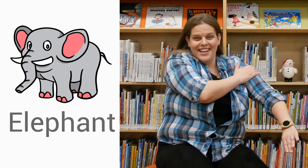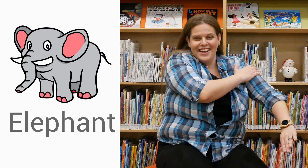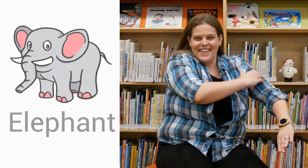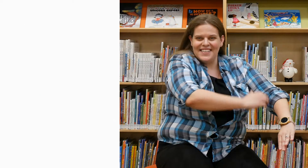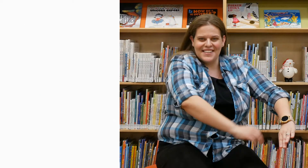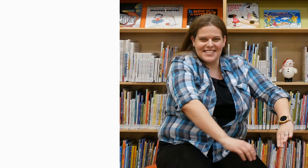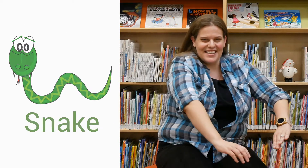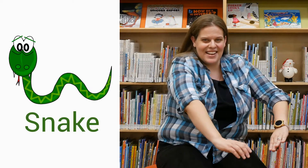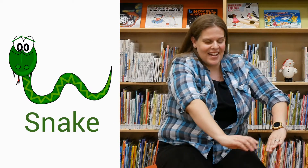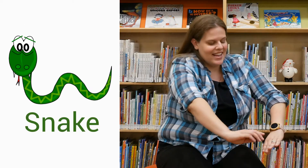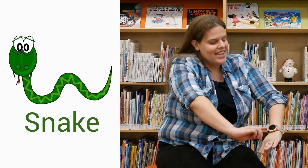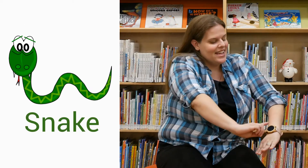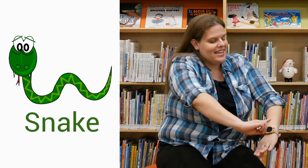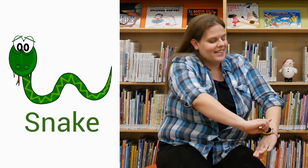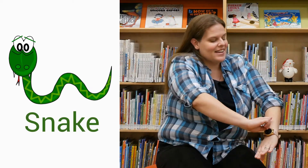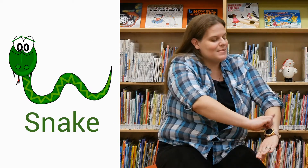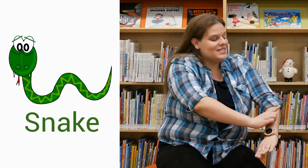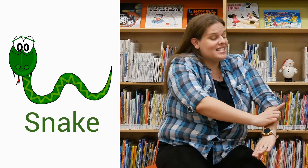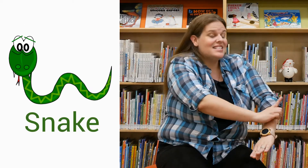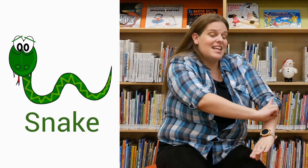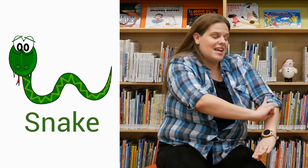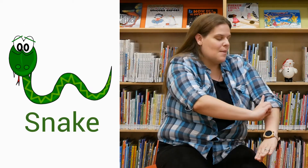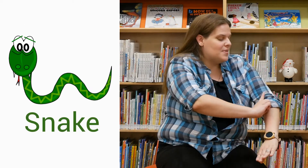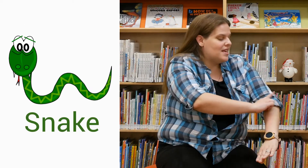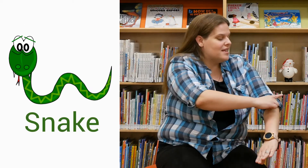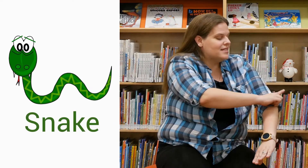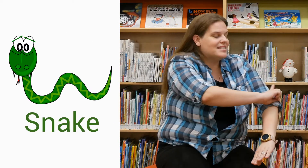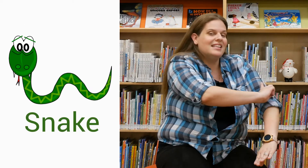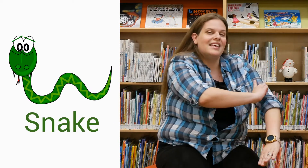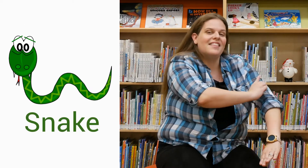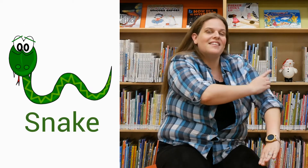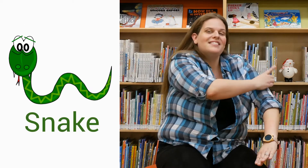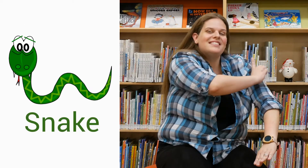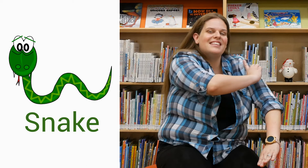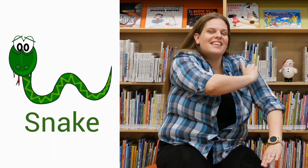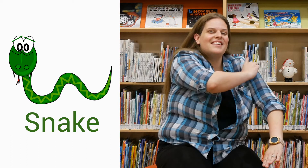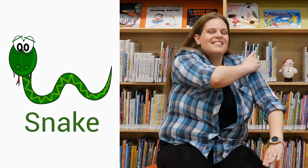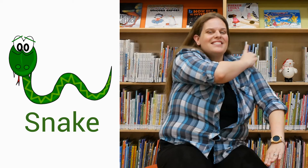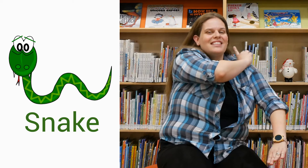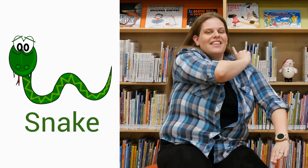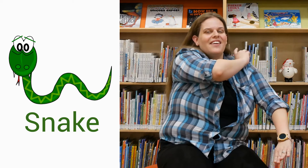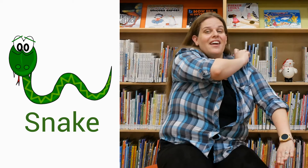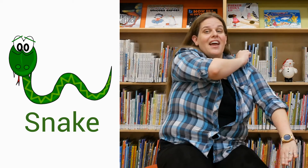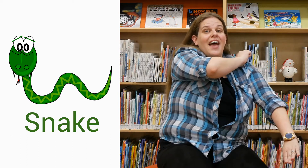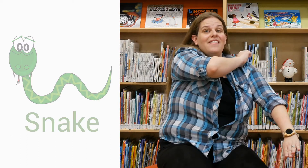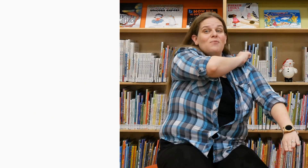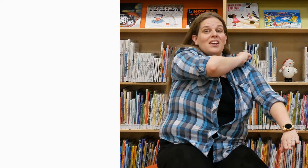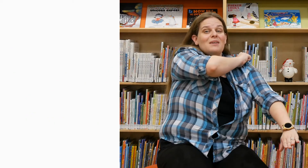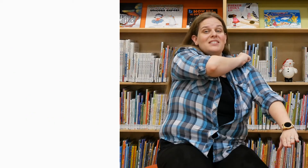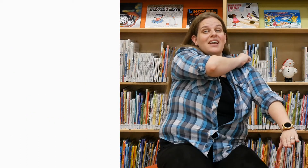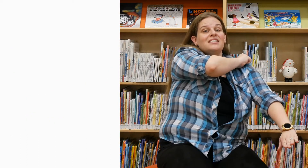And then our snake. Ready? Here comes the snake up the hill. Slither, slither, slither. And then what comes next?